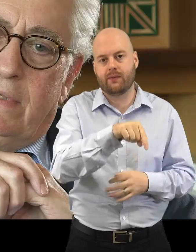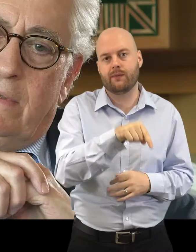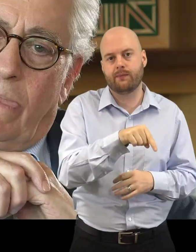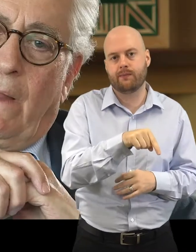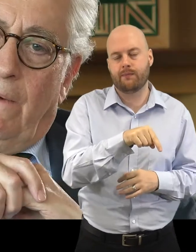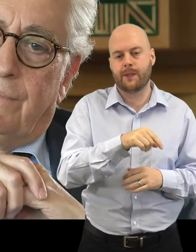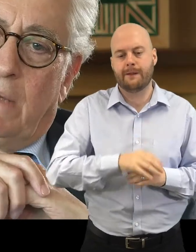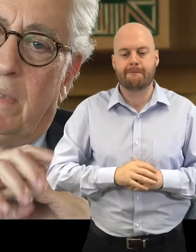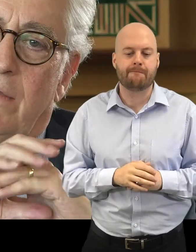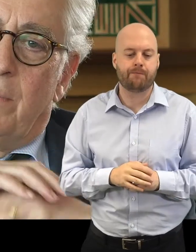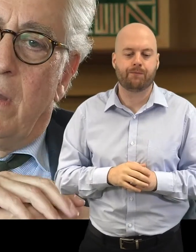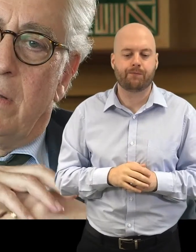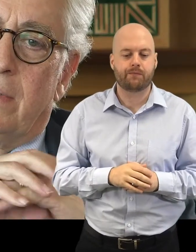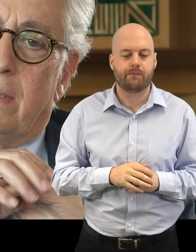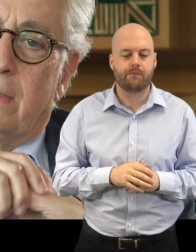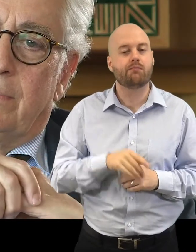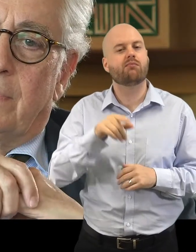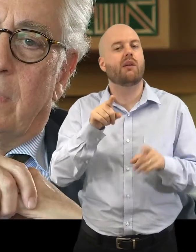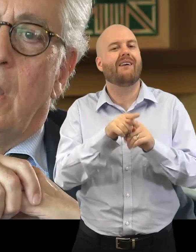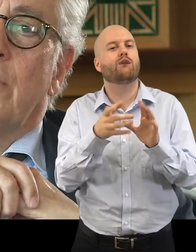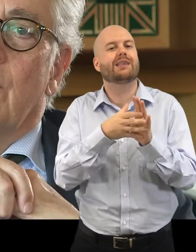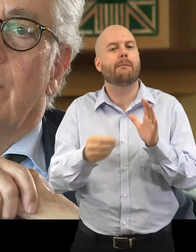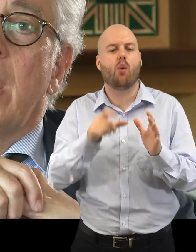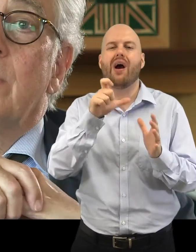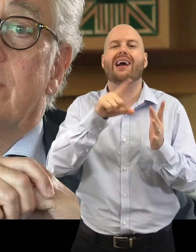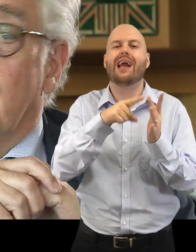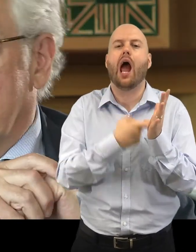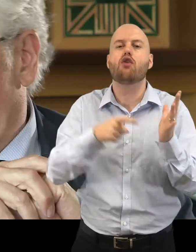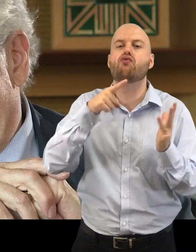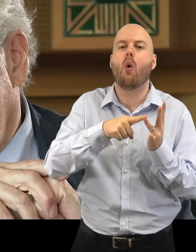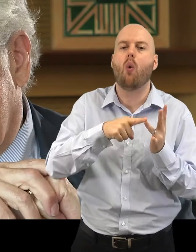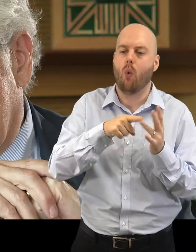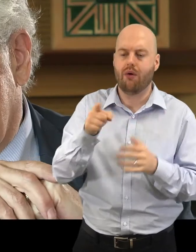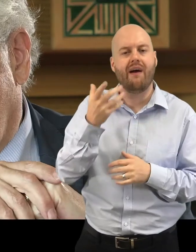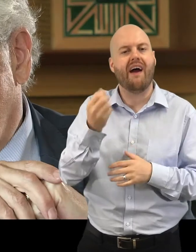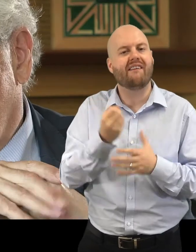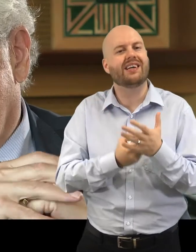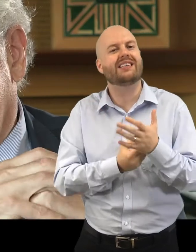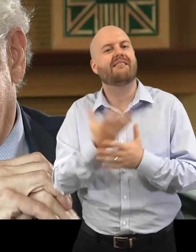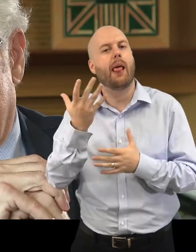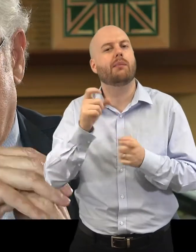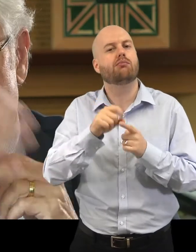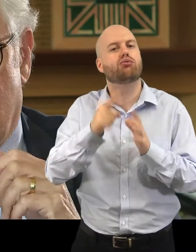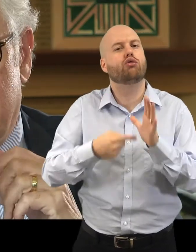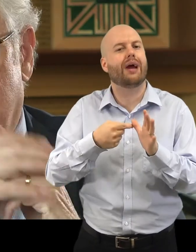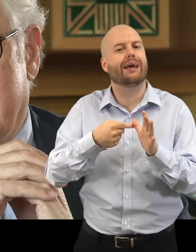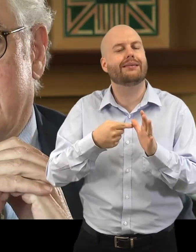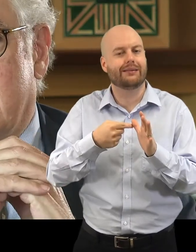The Dabo Lahmar Cairo Area Development Project, which started with the